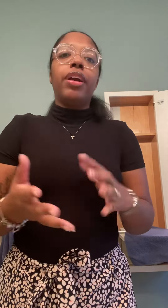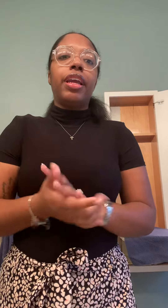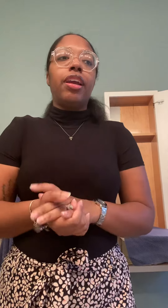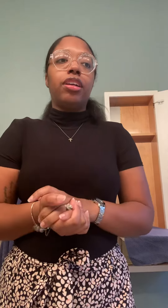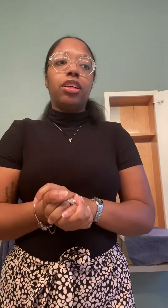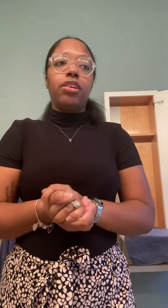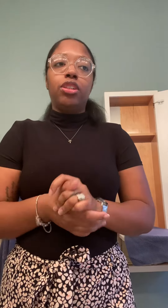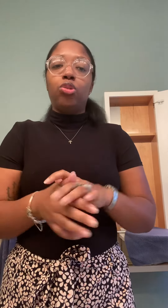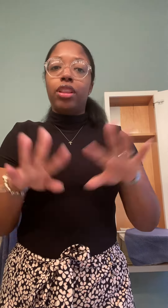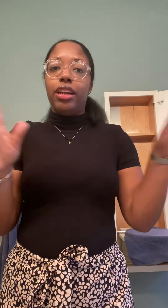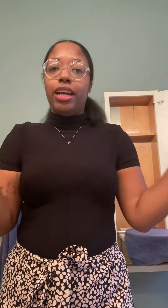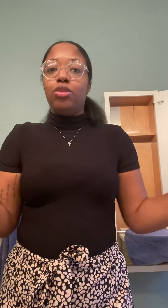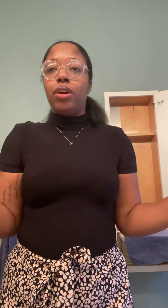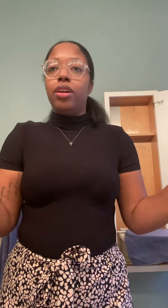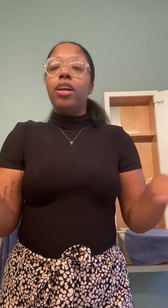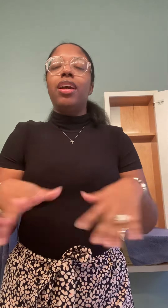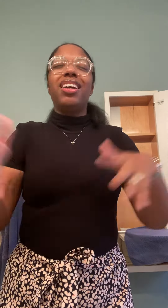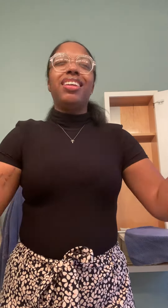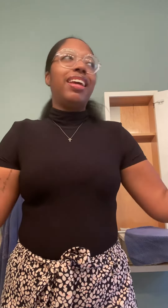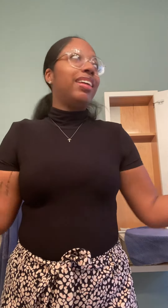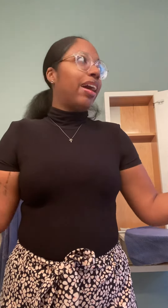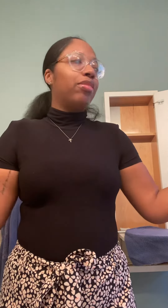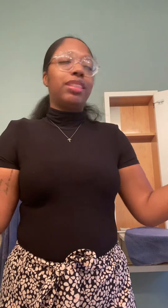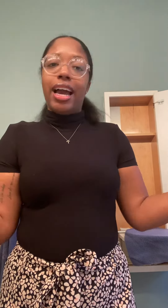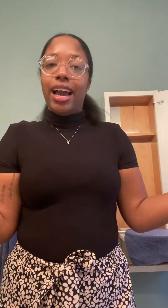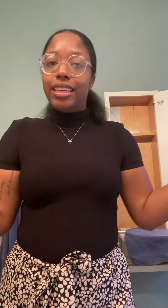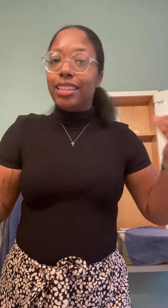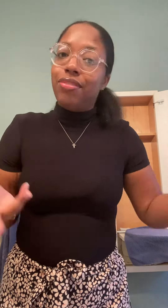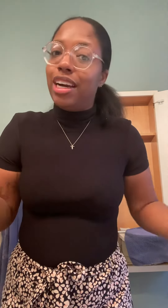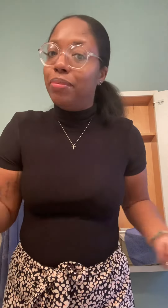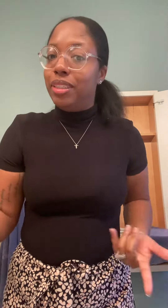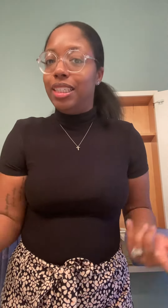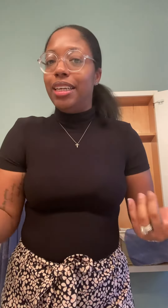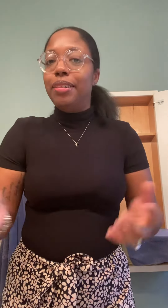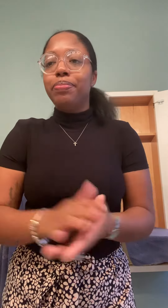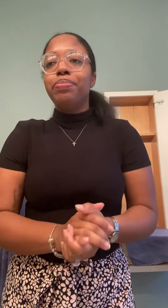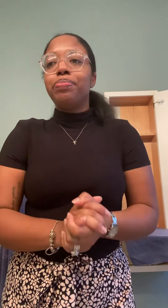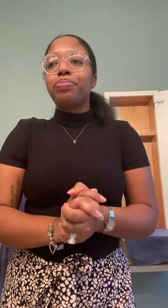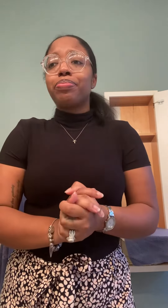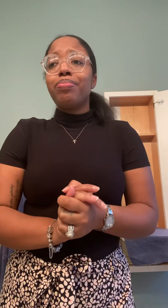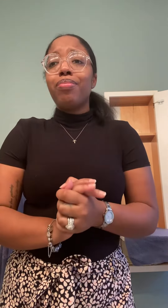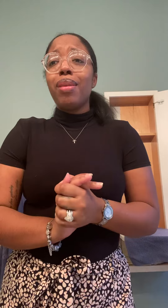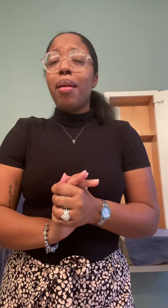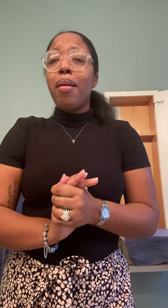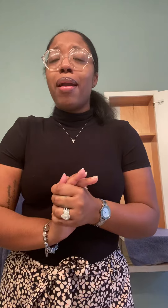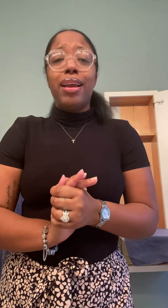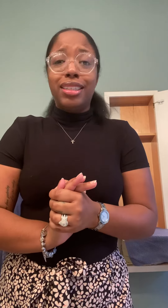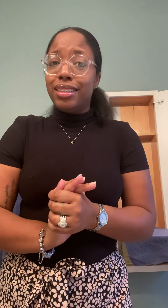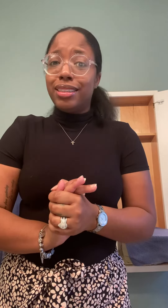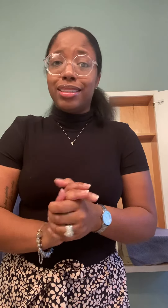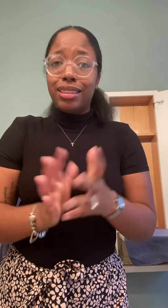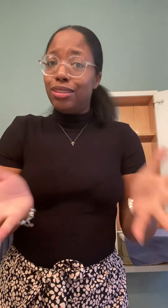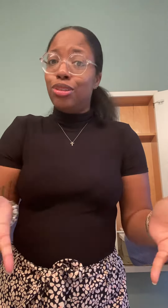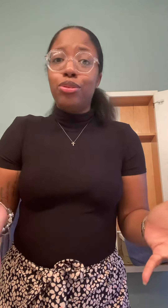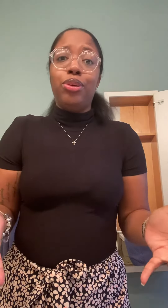here. So enjoy the nice weather. Get outside, get some vitamin D and just do you.